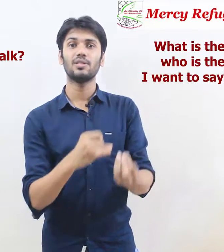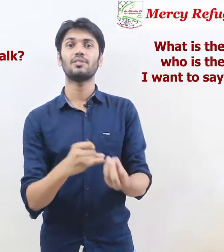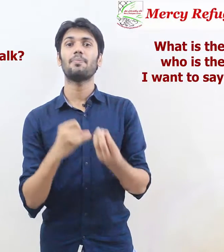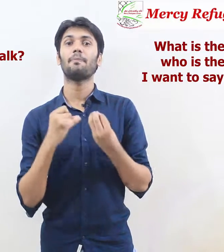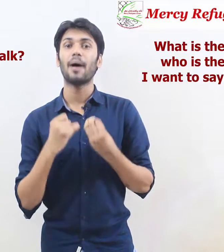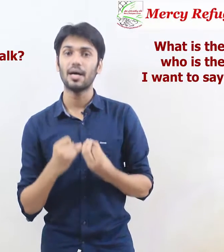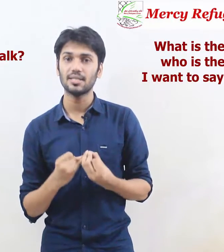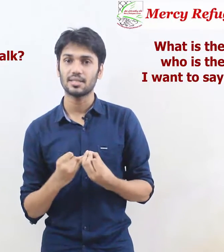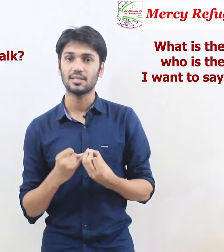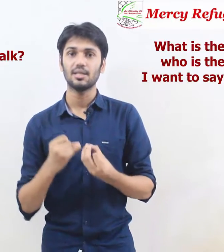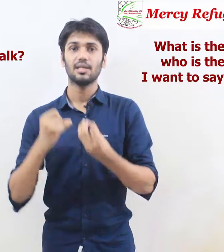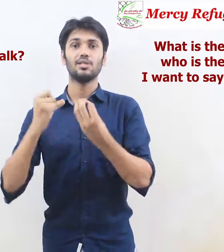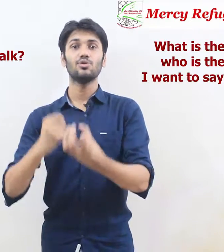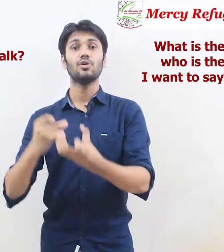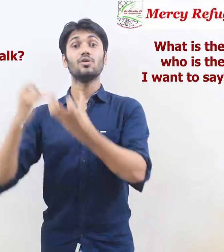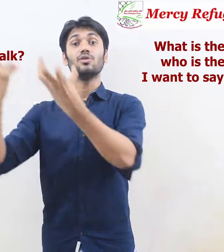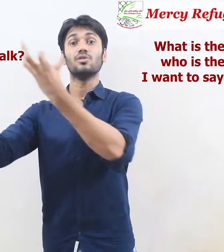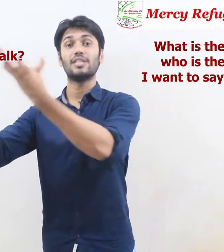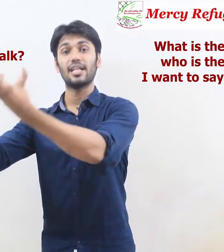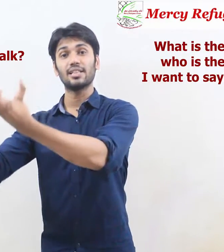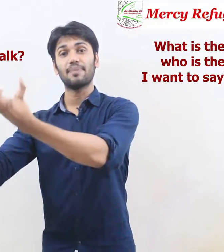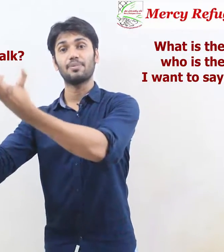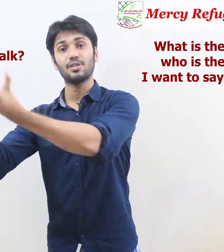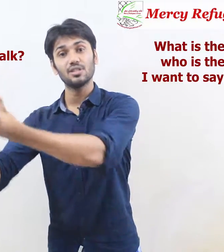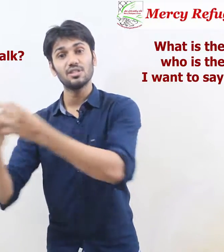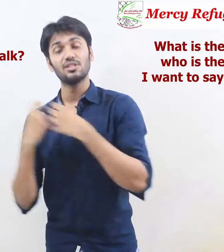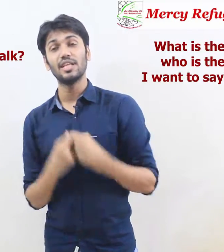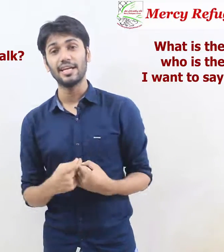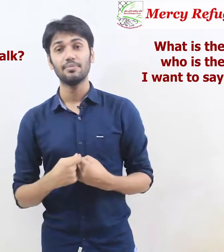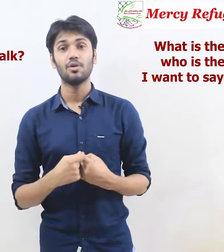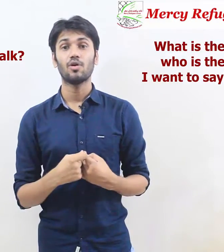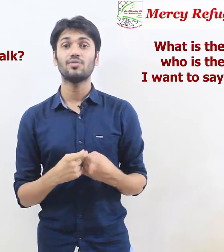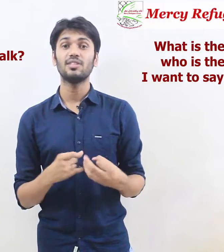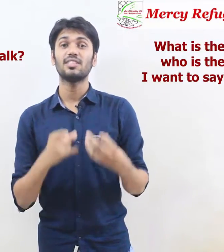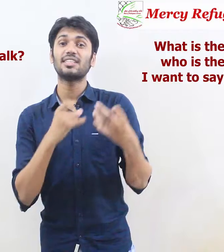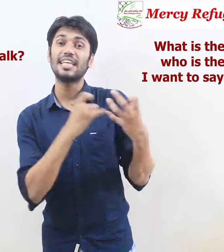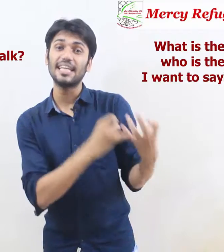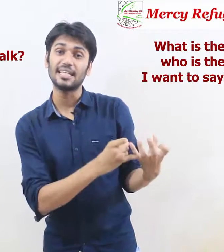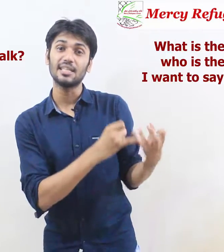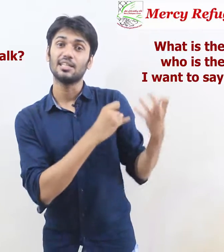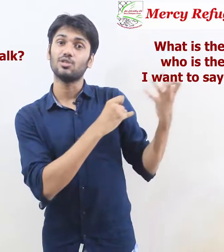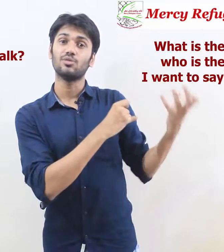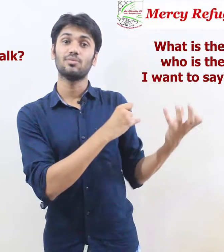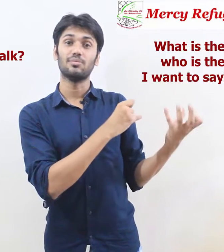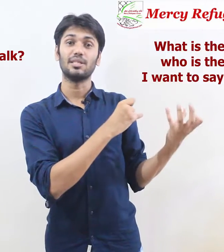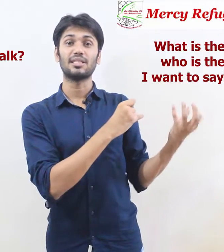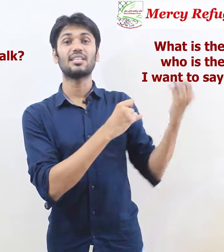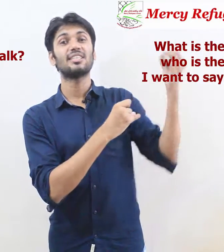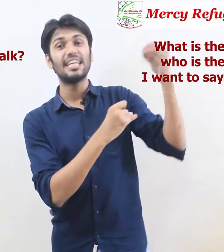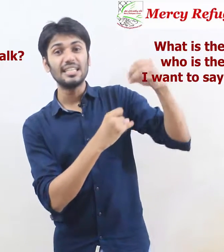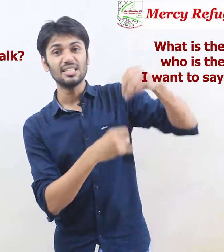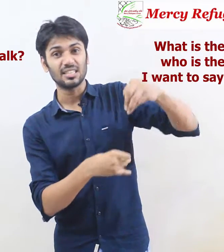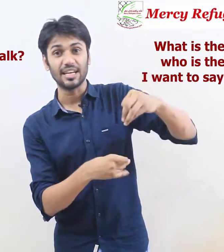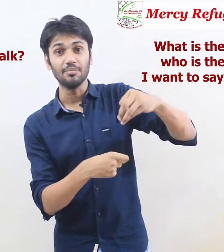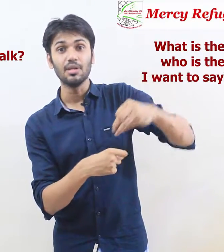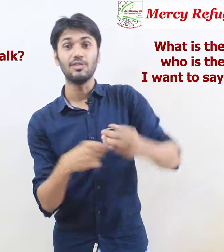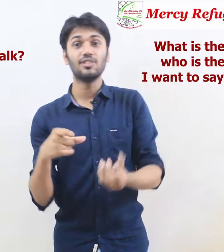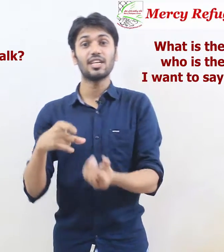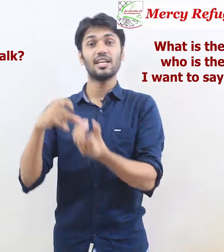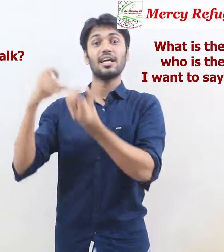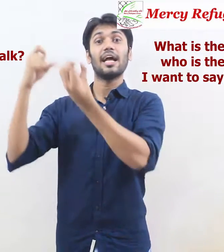if it is a person you tell that person's name or if it is a thing you bring the things name it is an